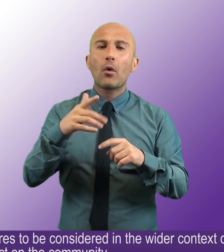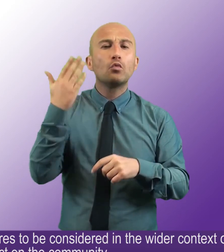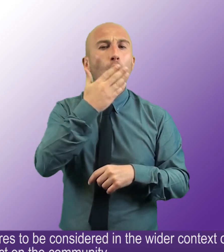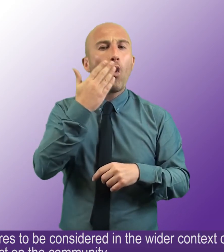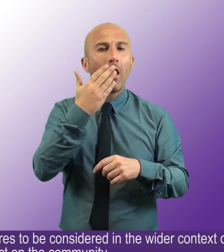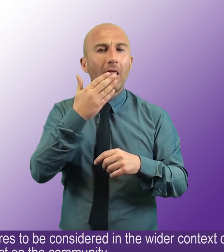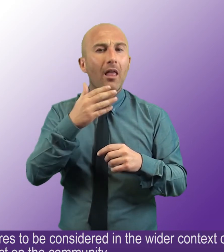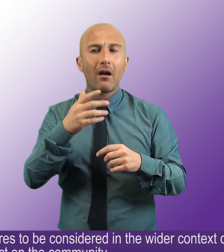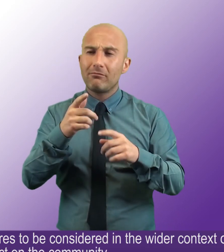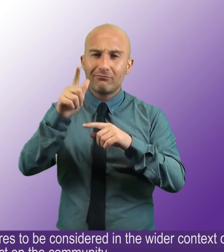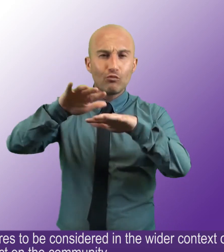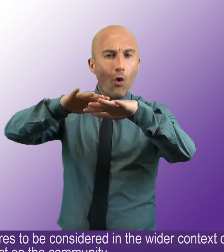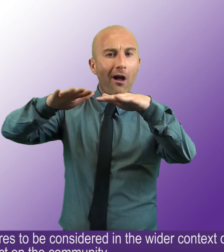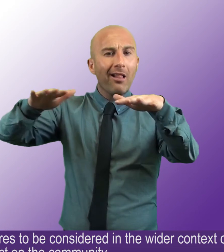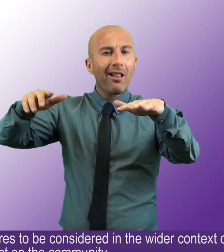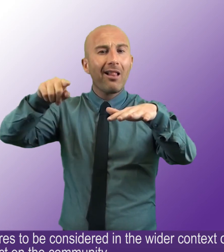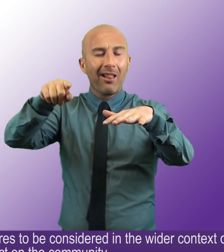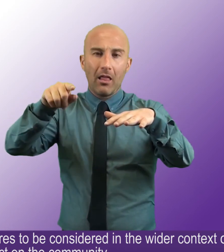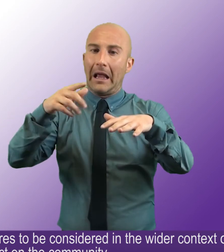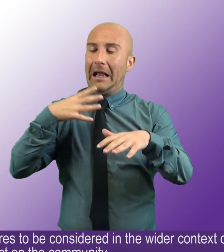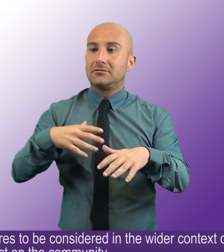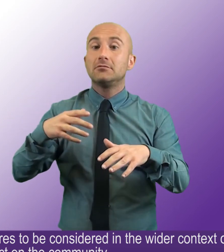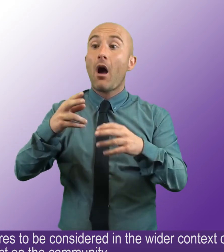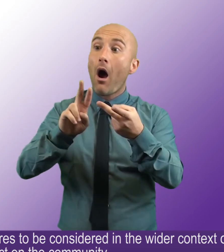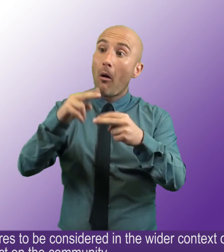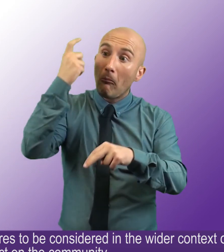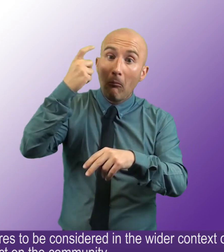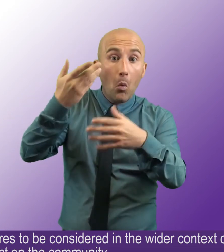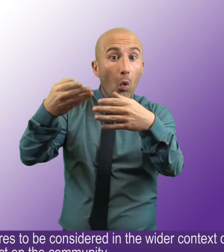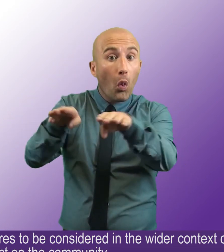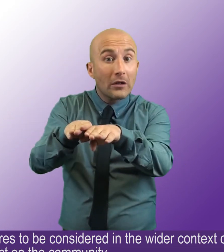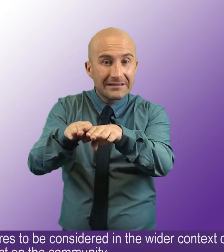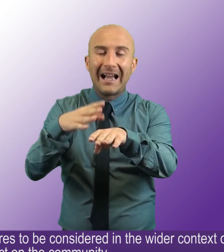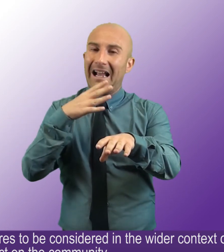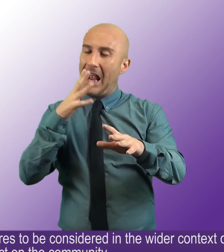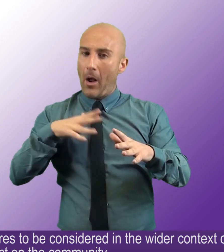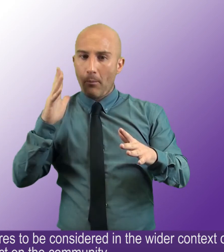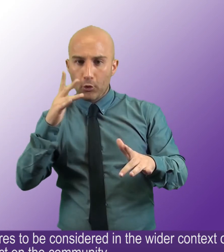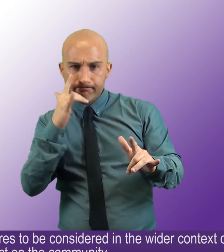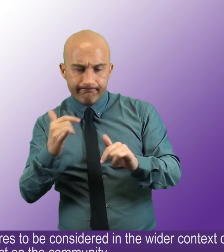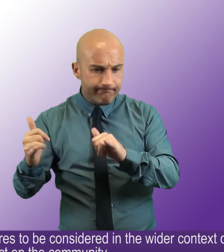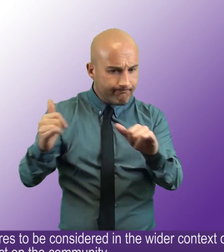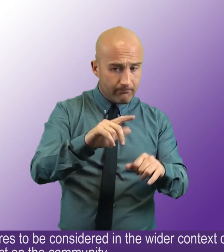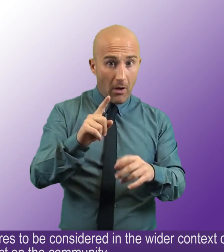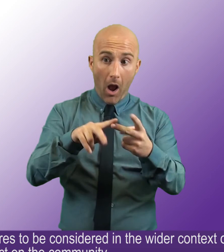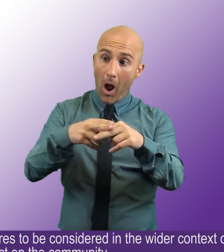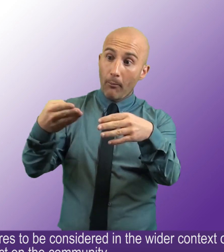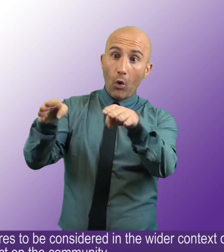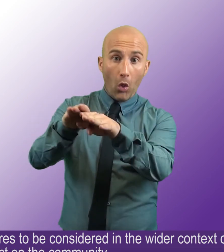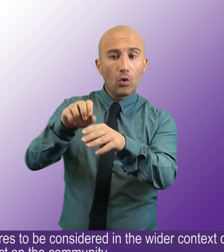It also requires rural school closures to be considered in the wider context of their impact on the community. space